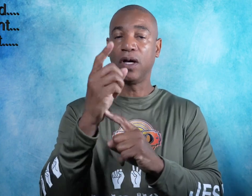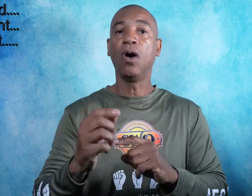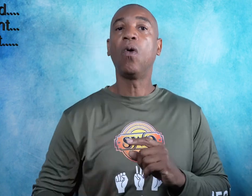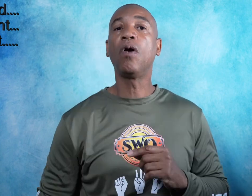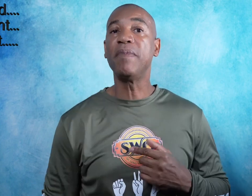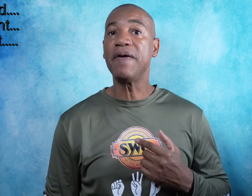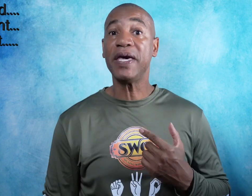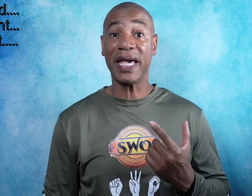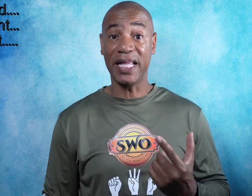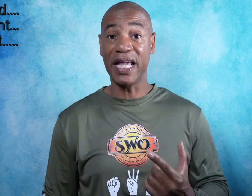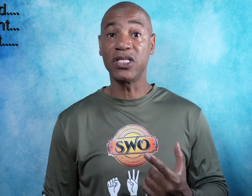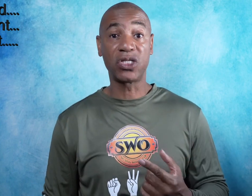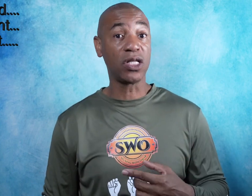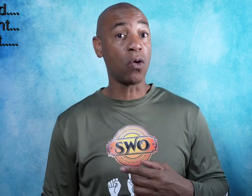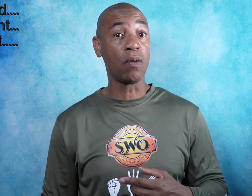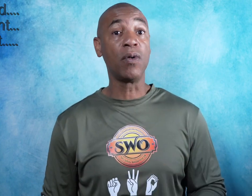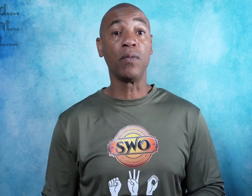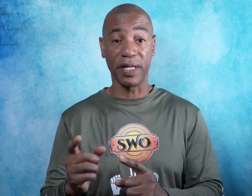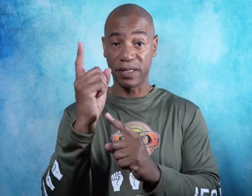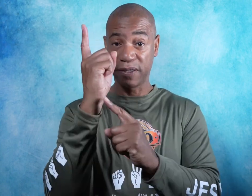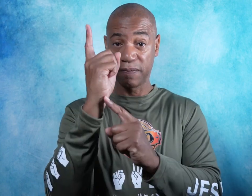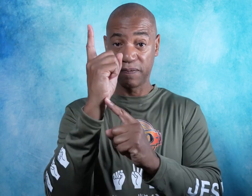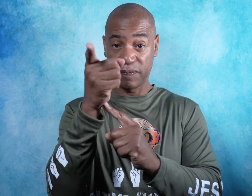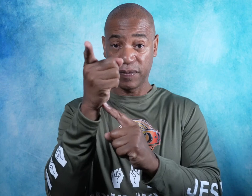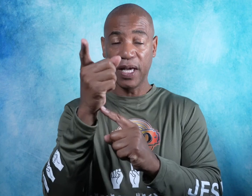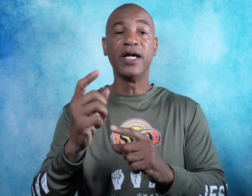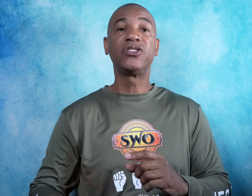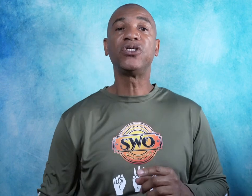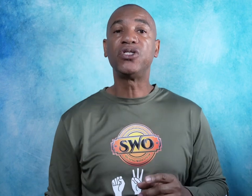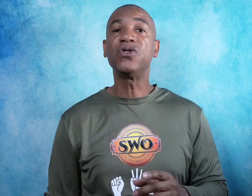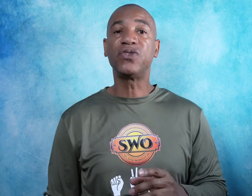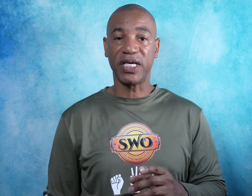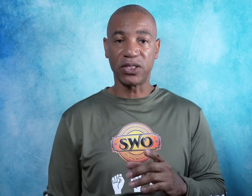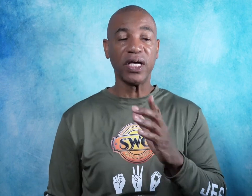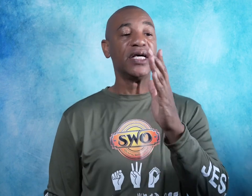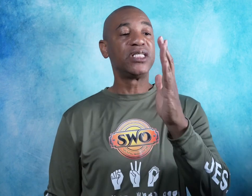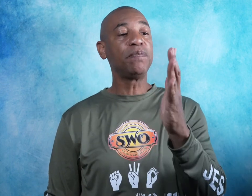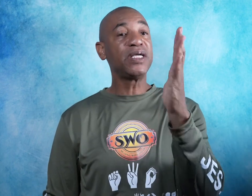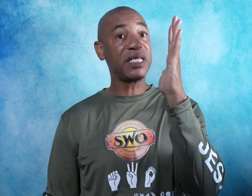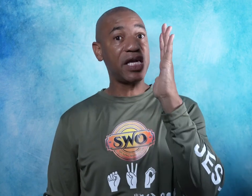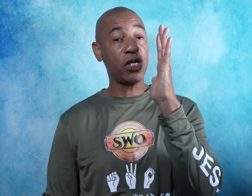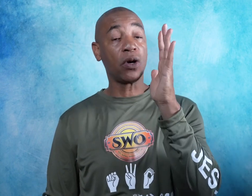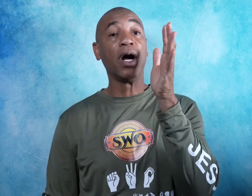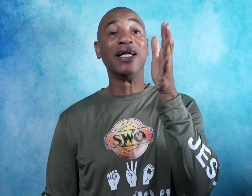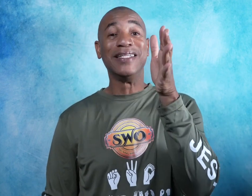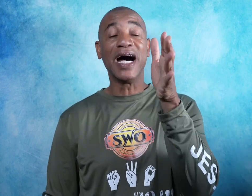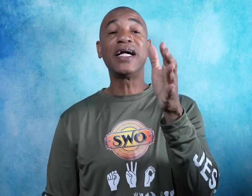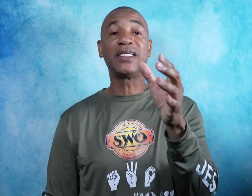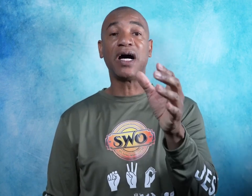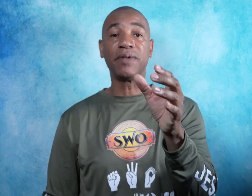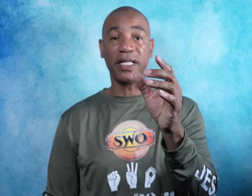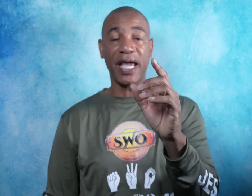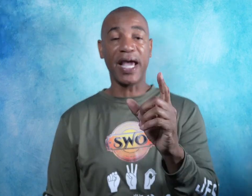or maybe in an instant or a moment. To do this, simply take your non-dominant hand,